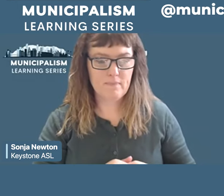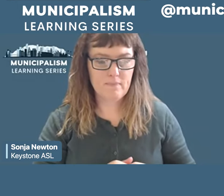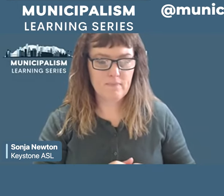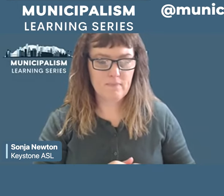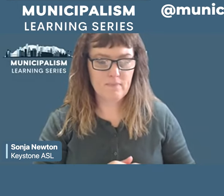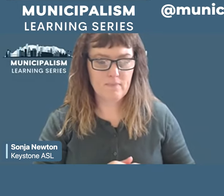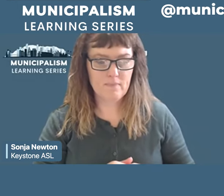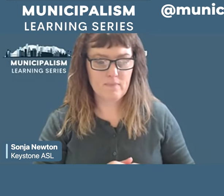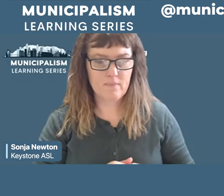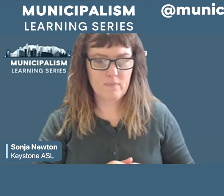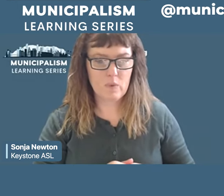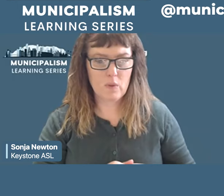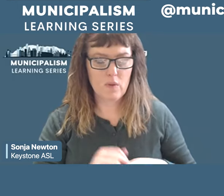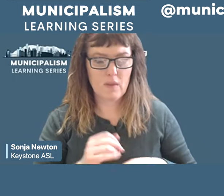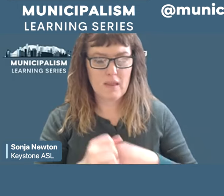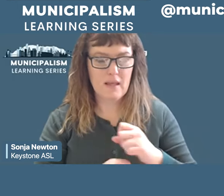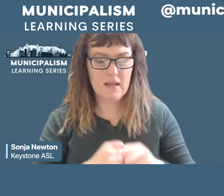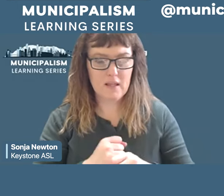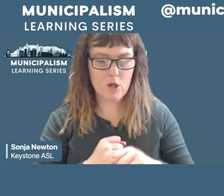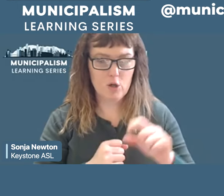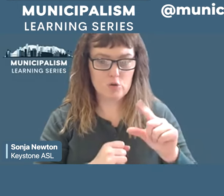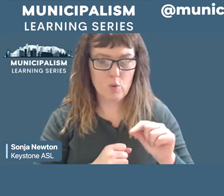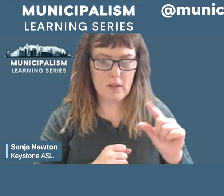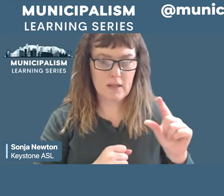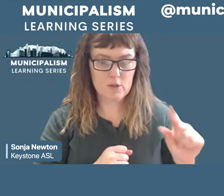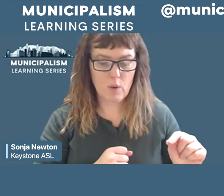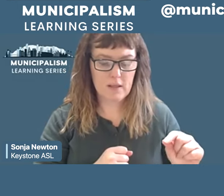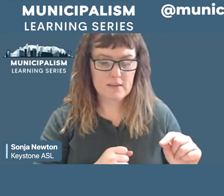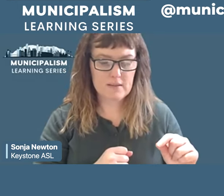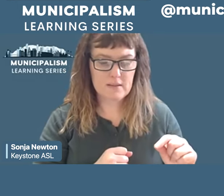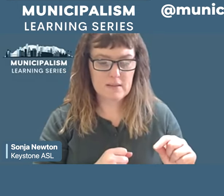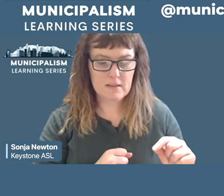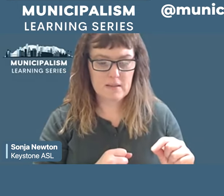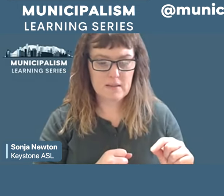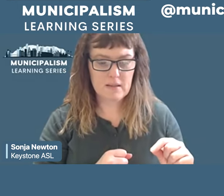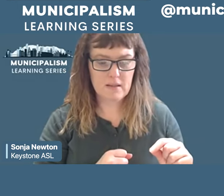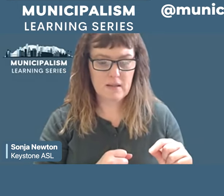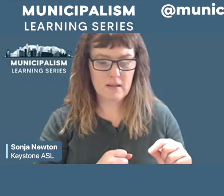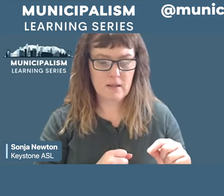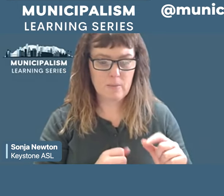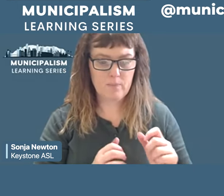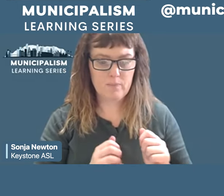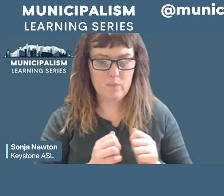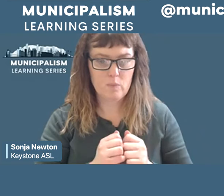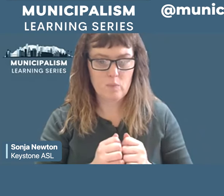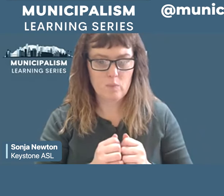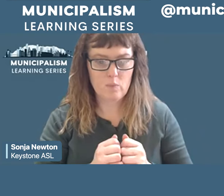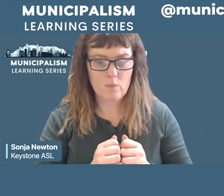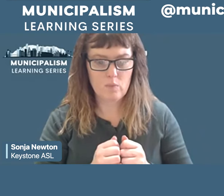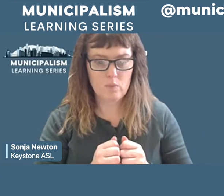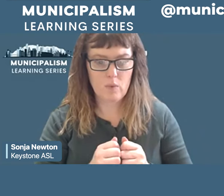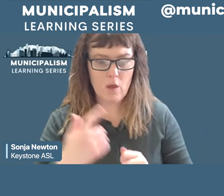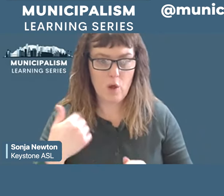an slate of progressive with Melvin Williams and Gail McLaughlin and we all won